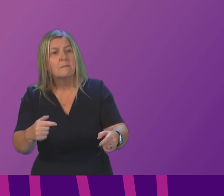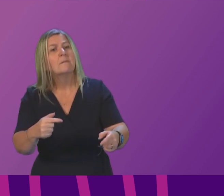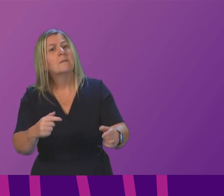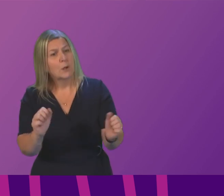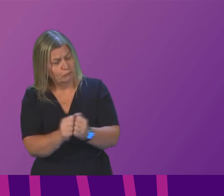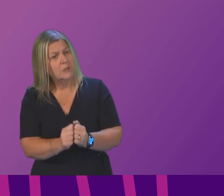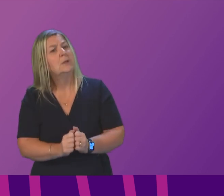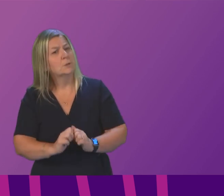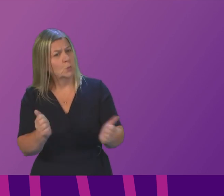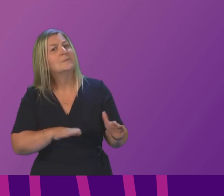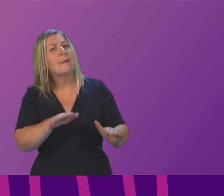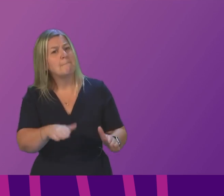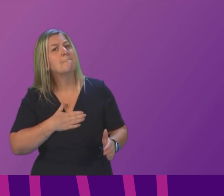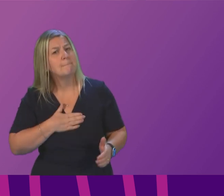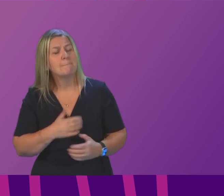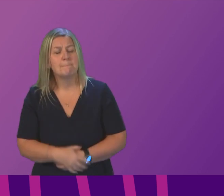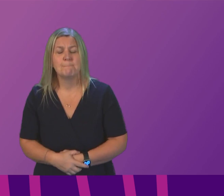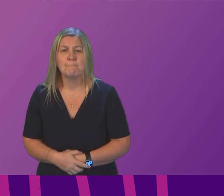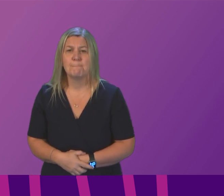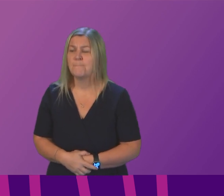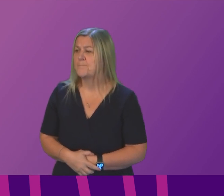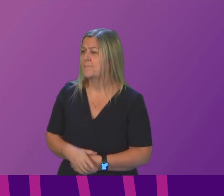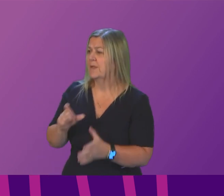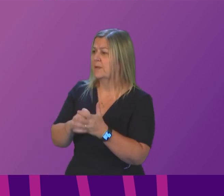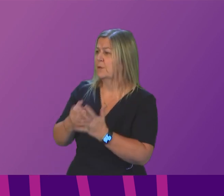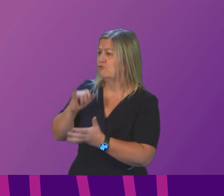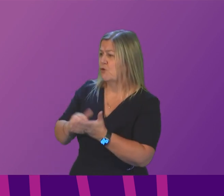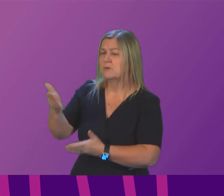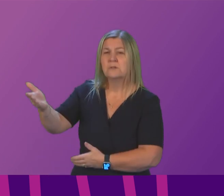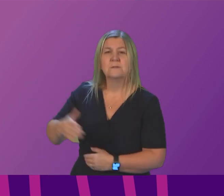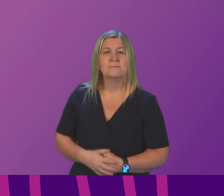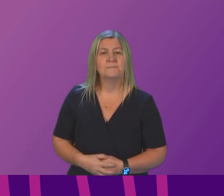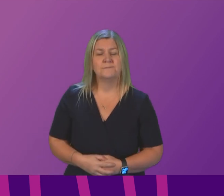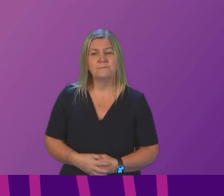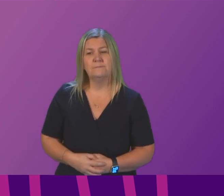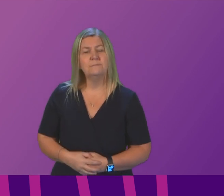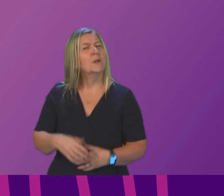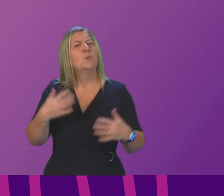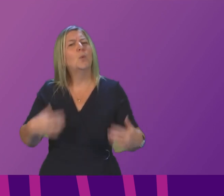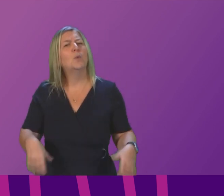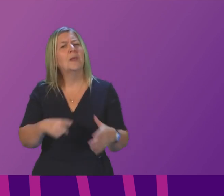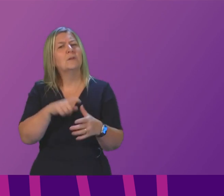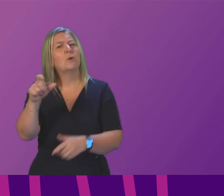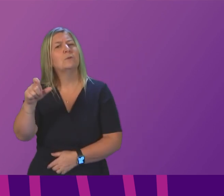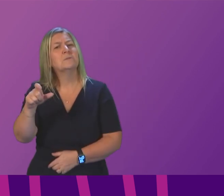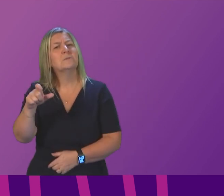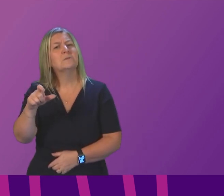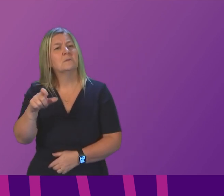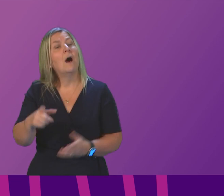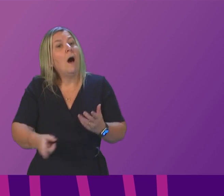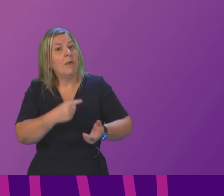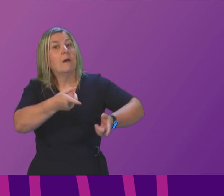progress that we are able to make Douglas Ross it is not just Angela Constance another government minister